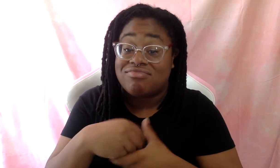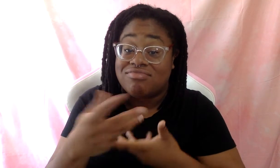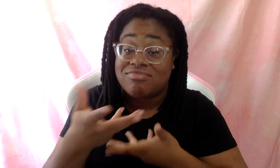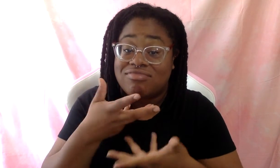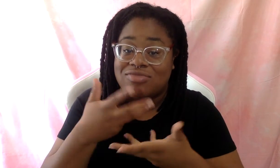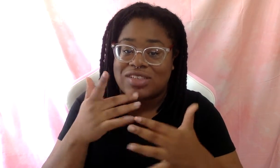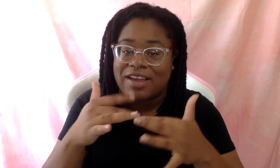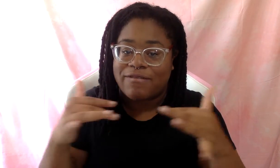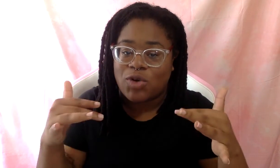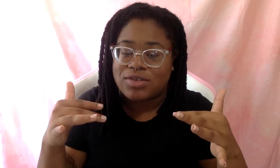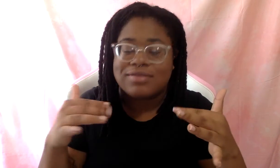failing.